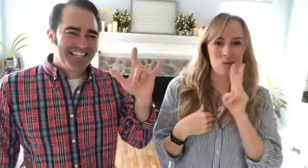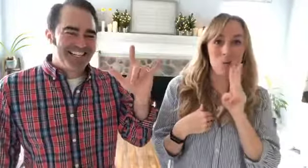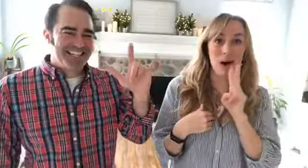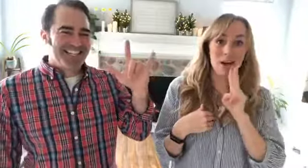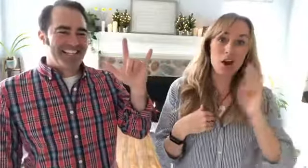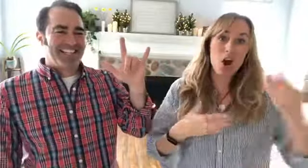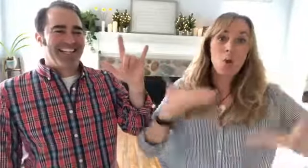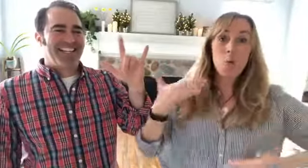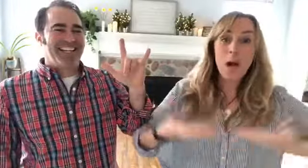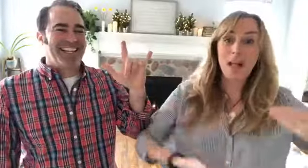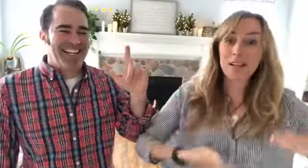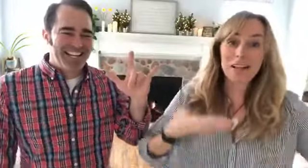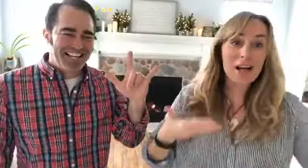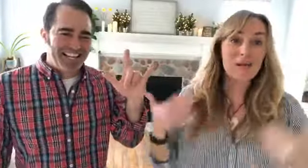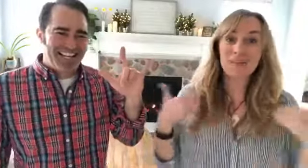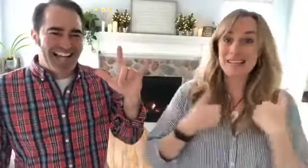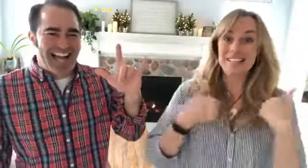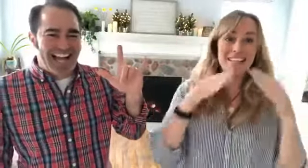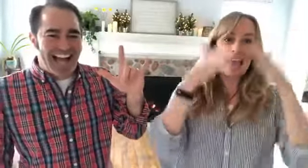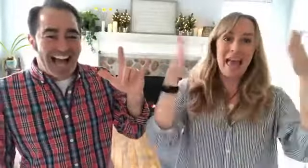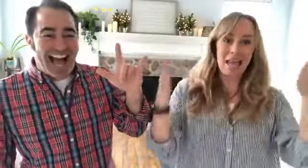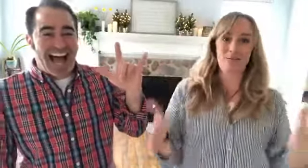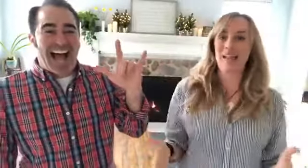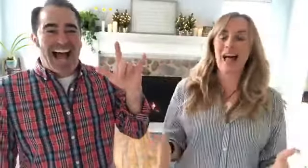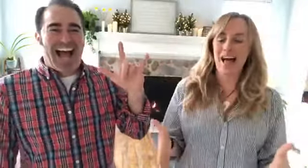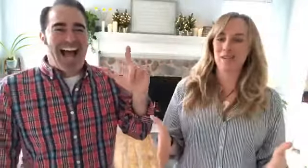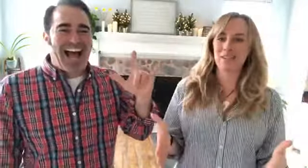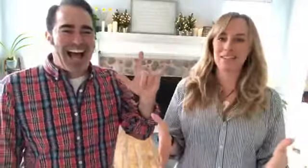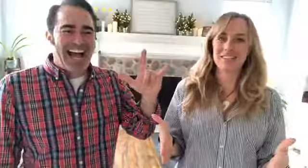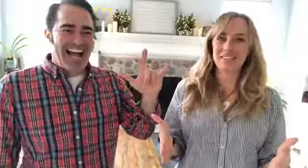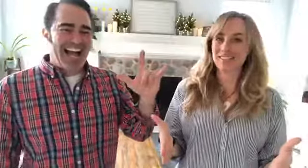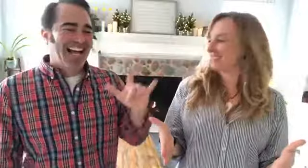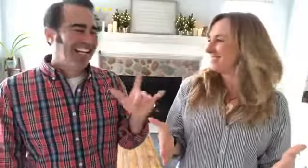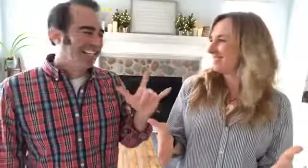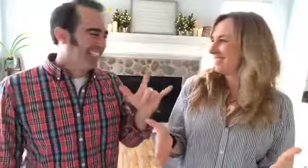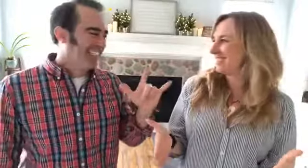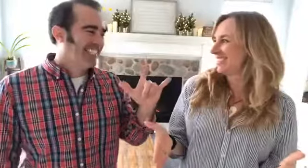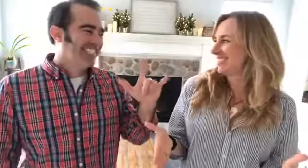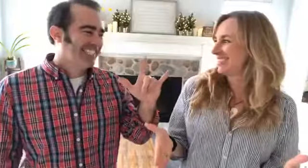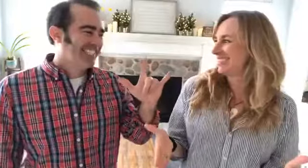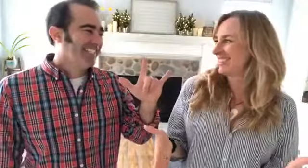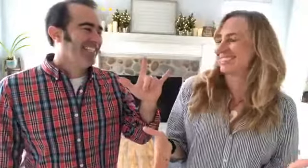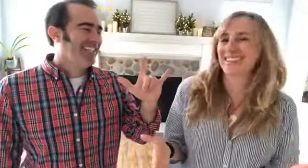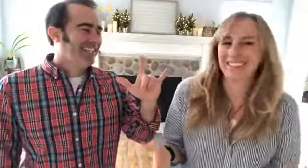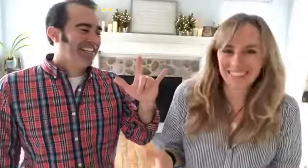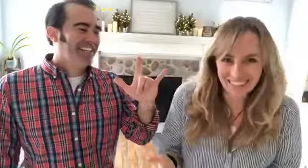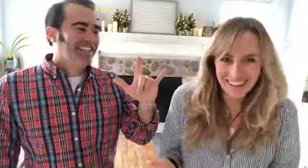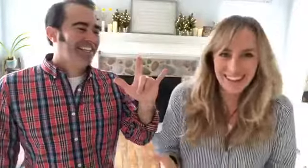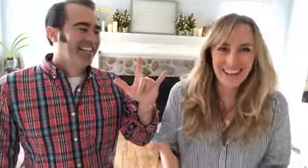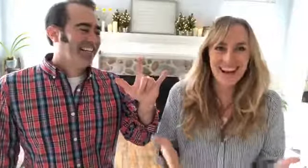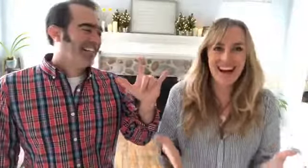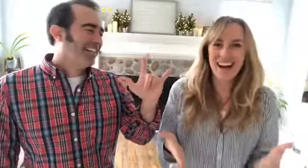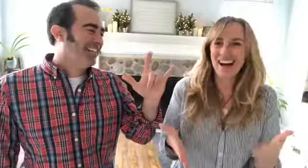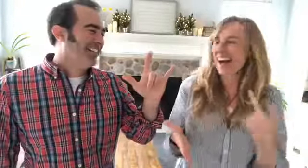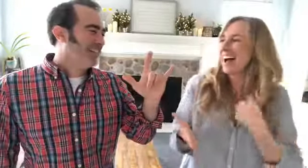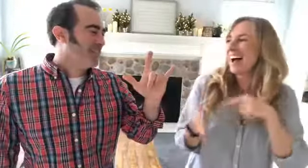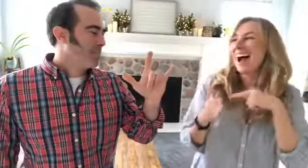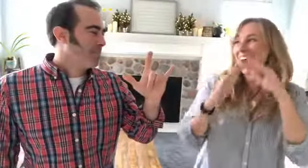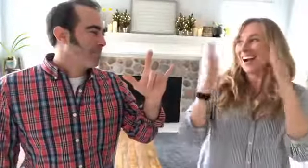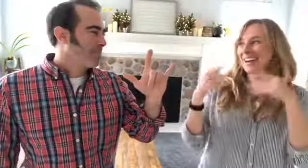water welcome to the animal house our